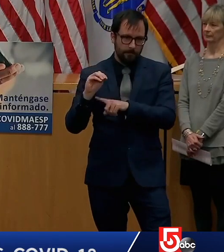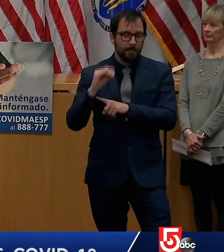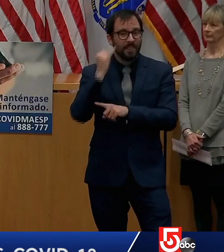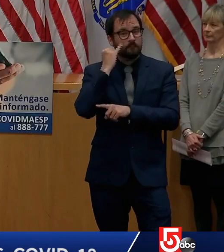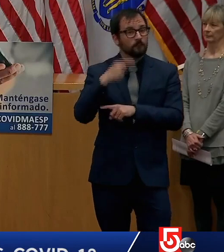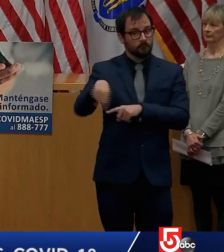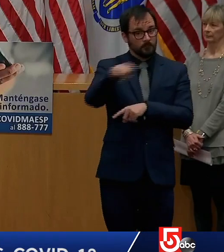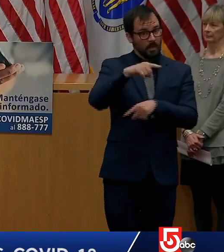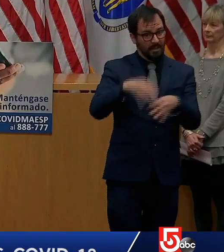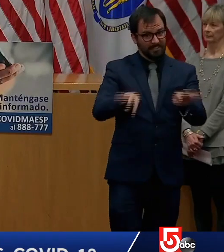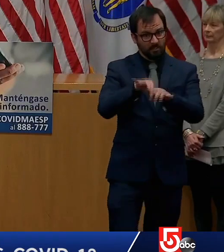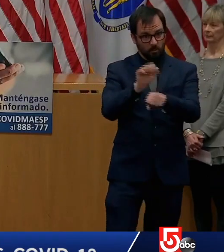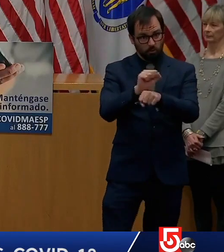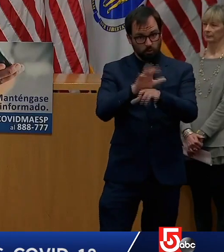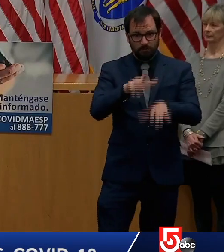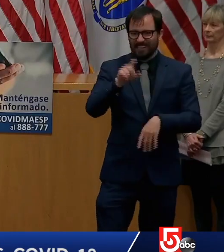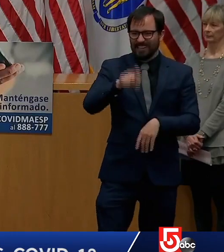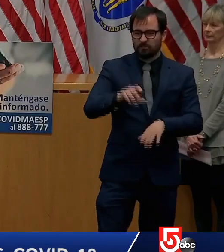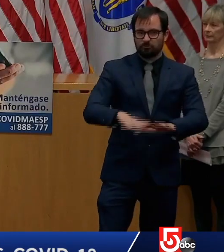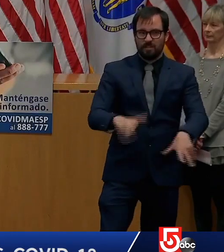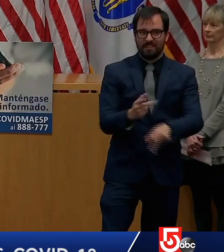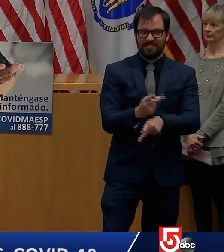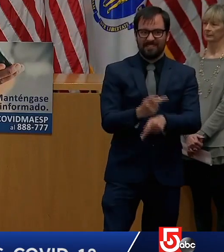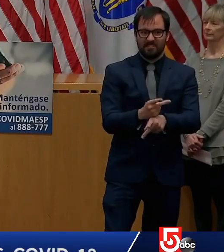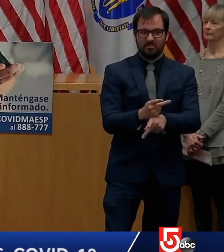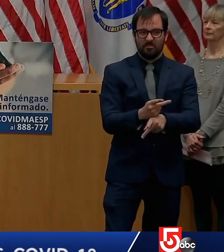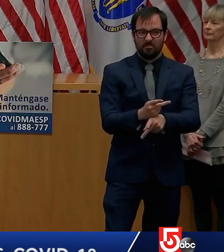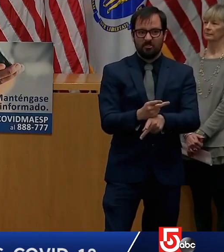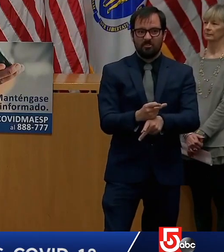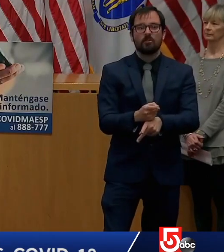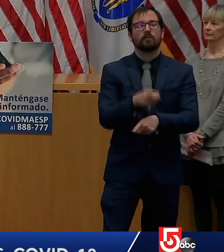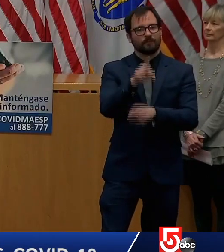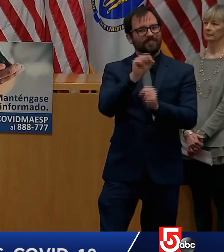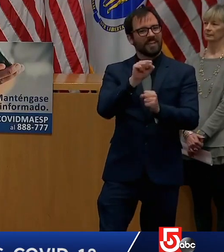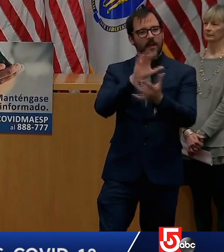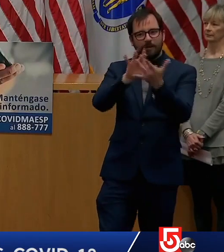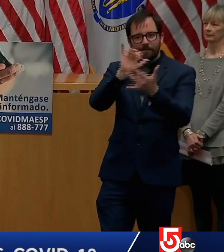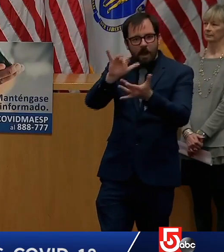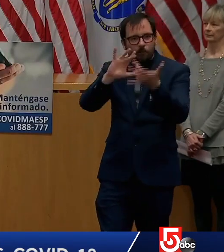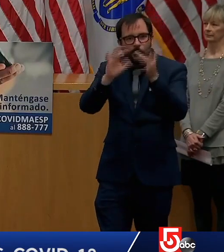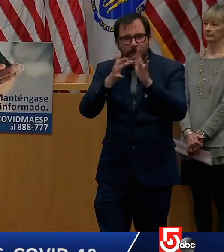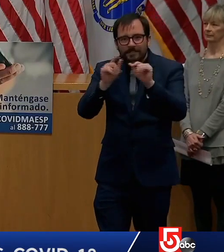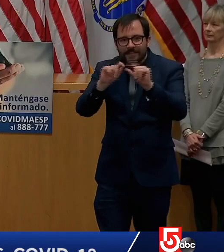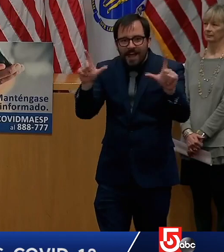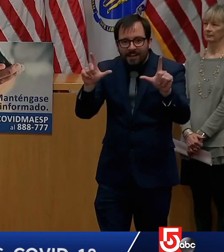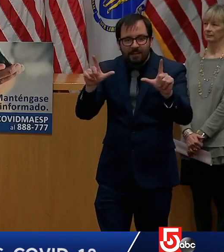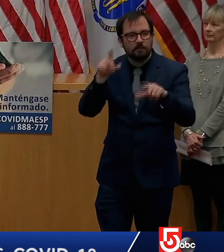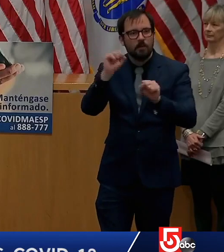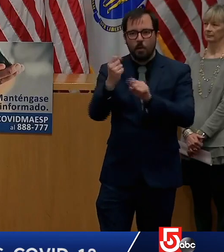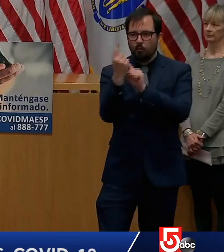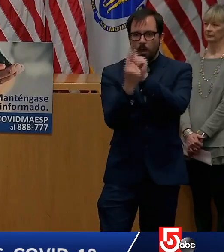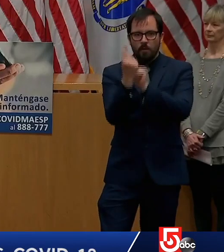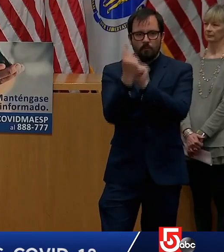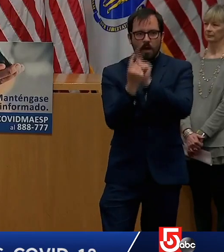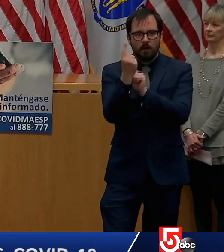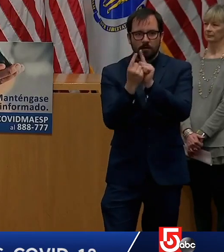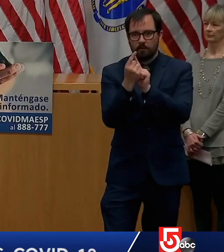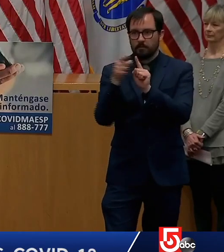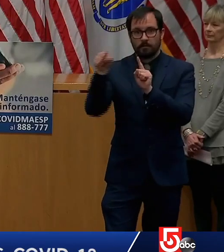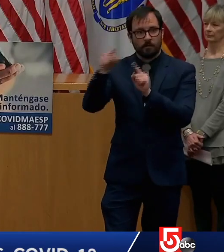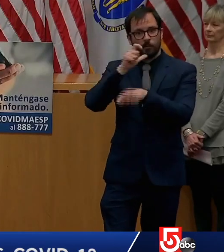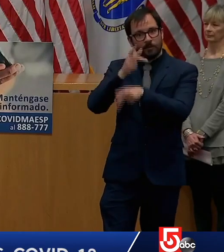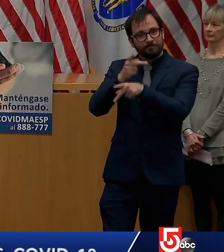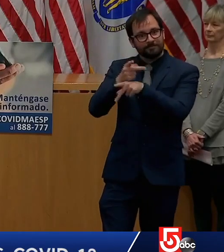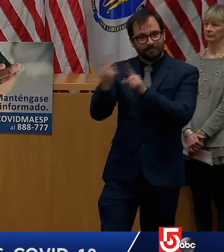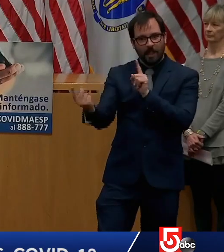for the support for children, particularly those with special needs or other opportunities that our educators who are in our closed